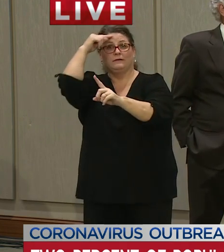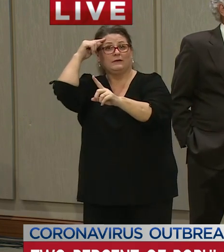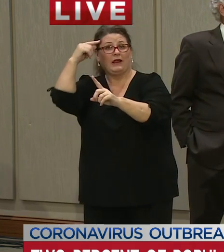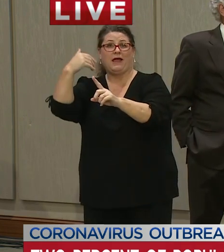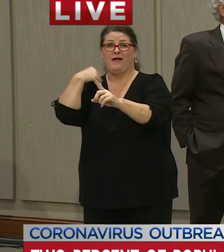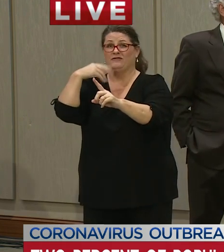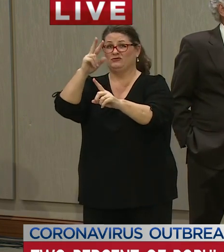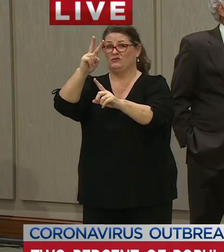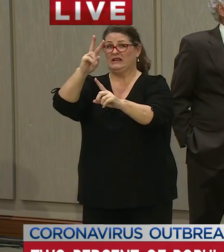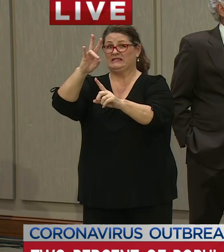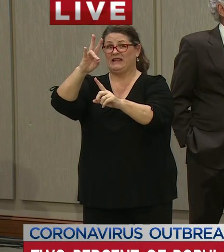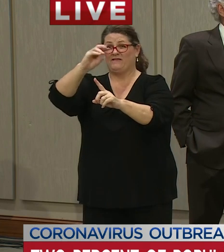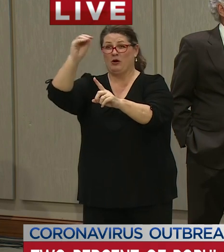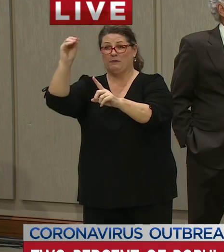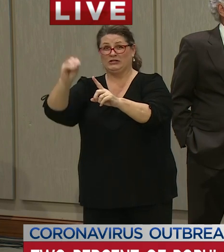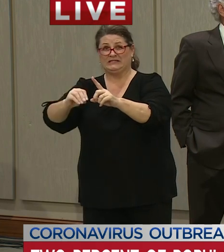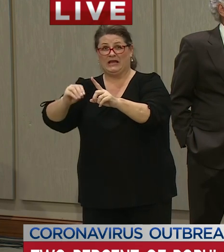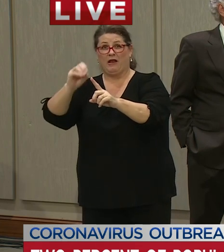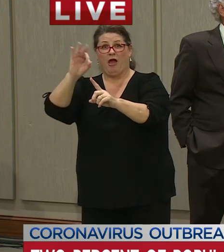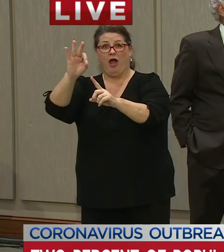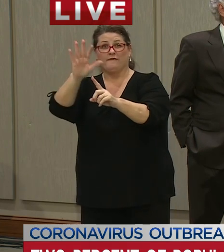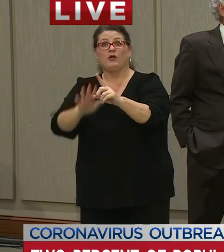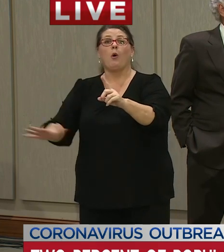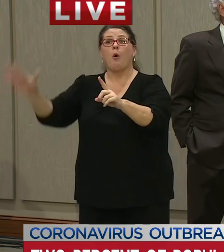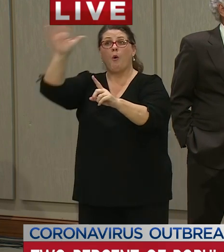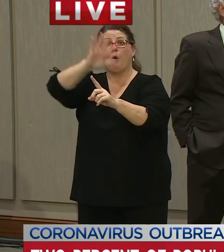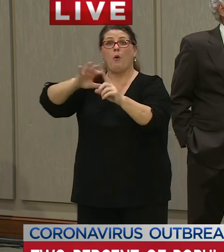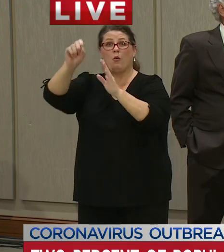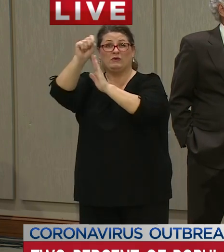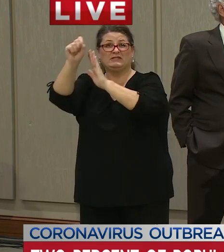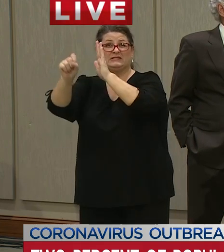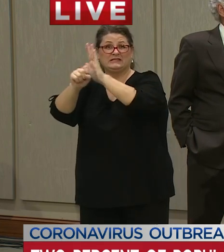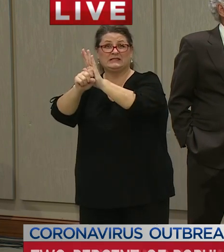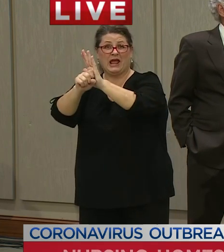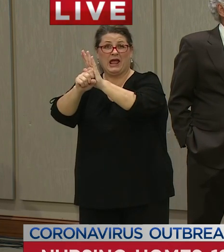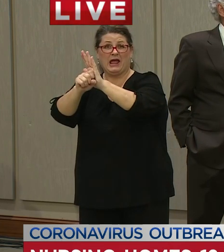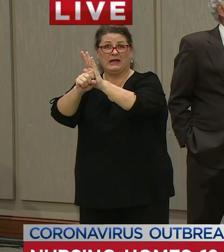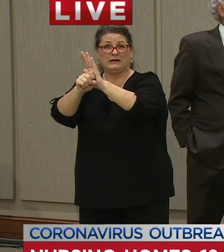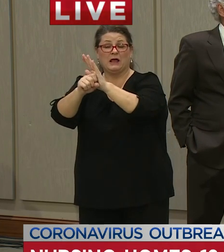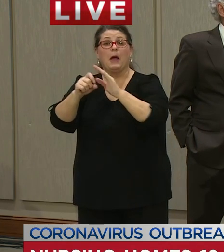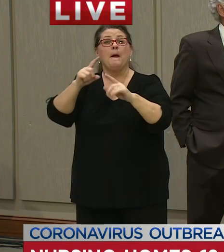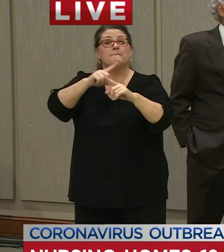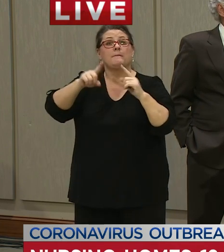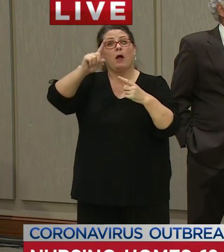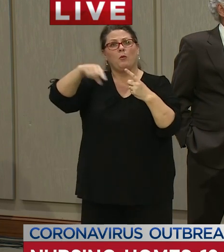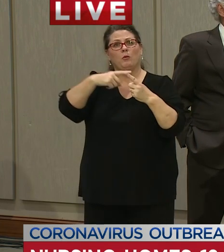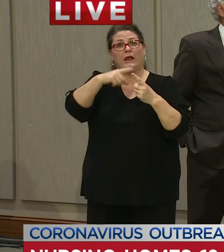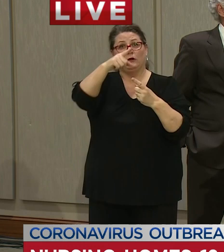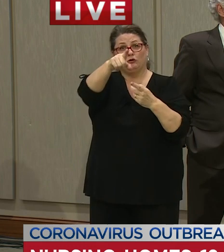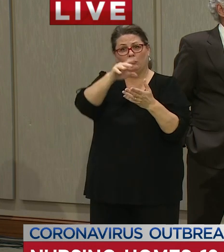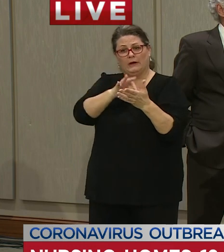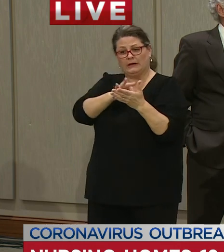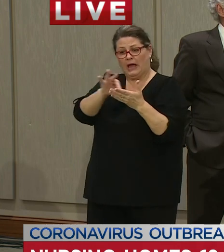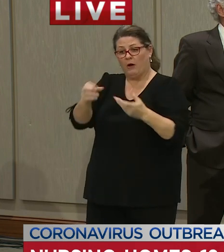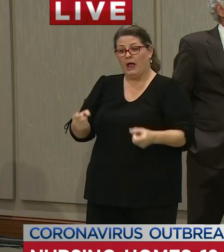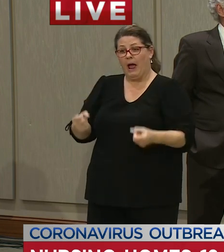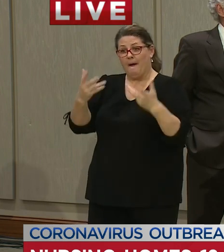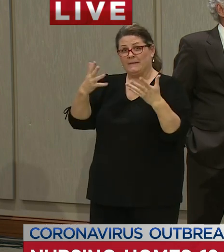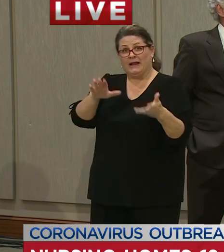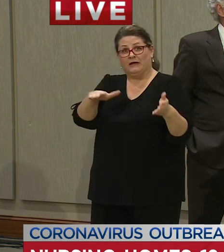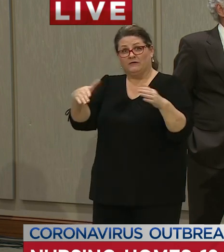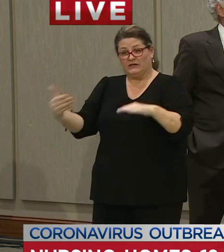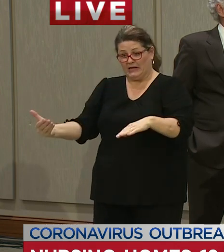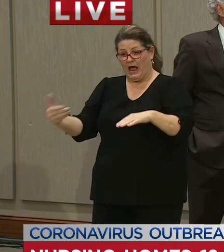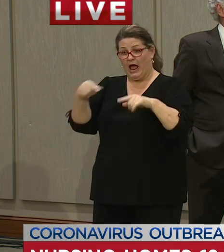27 percent of the state's population yet account for 44 percent of confirmed cases and 46 percent